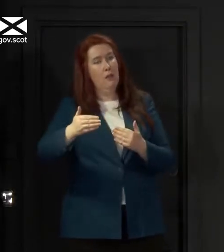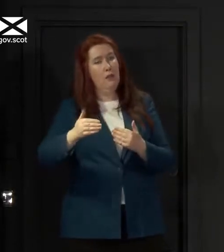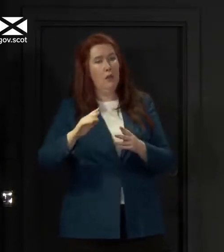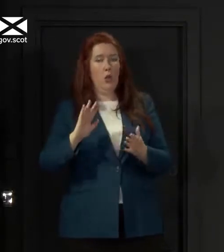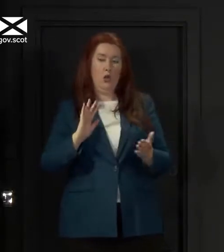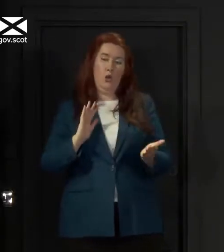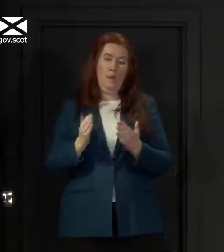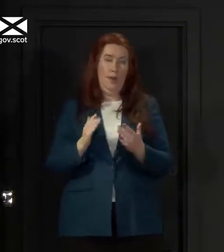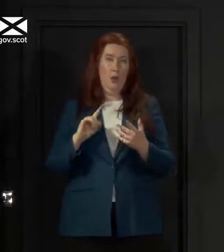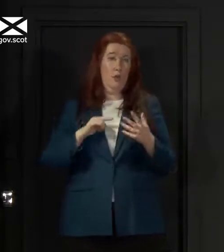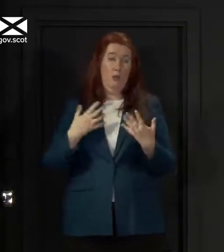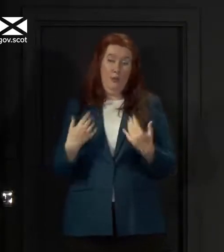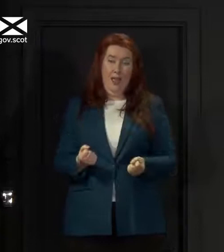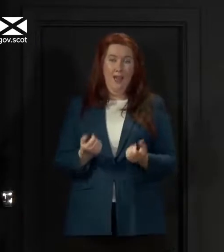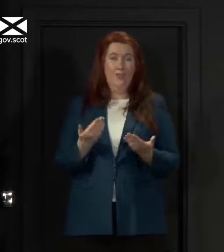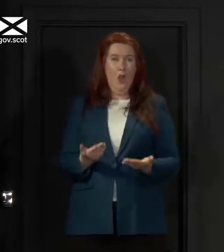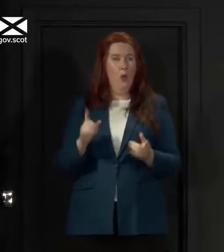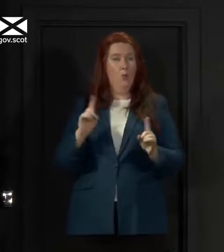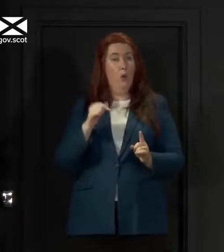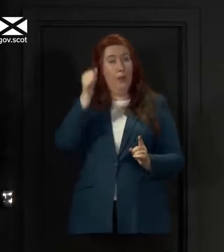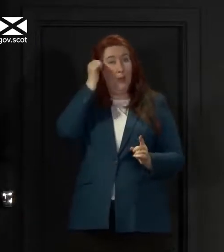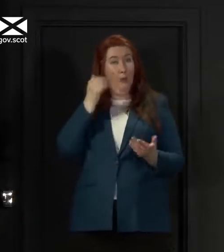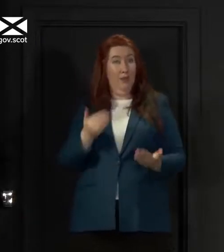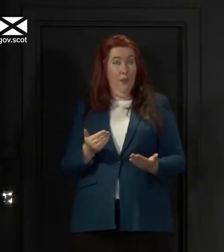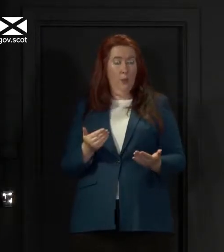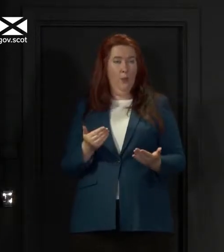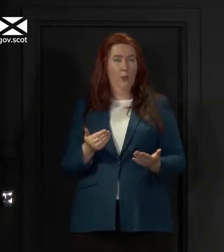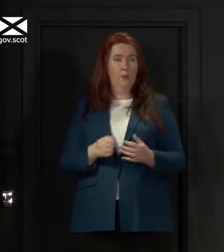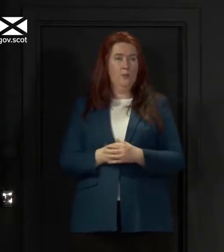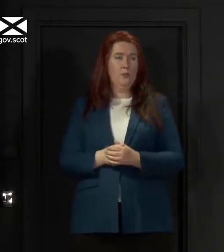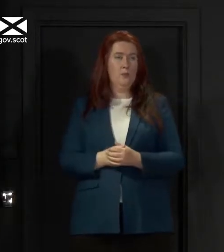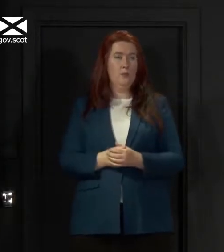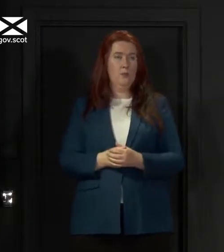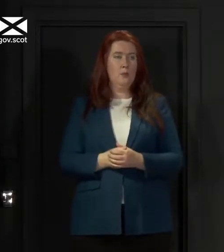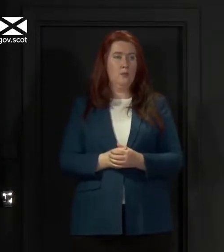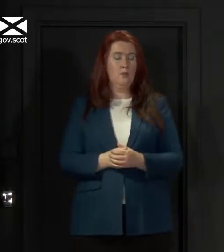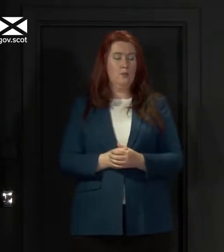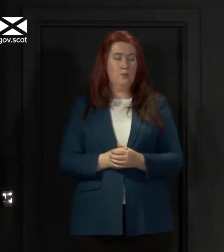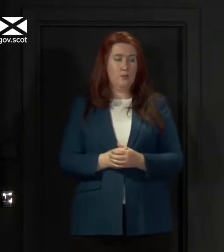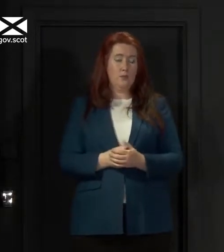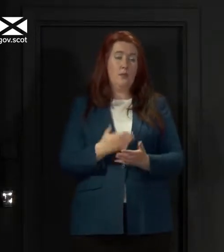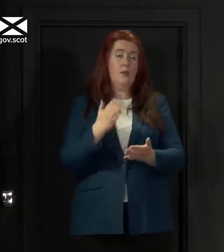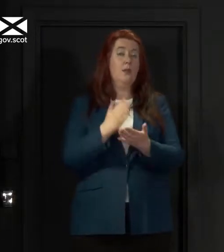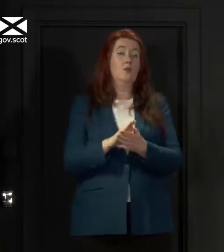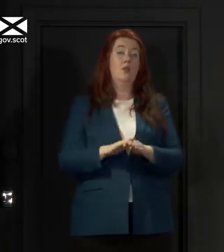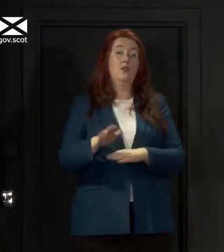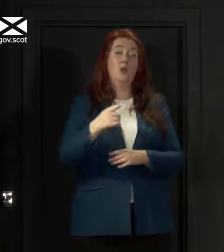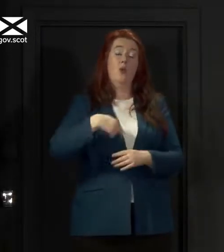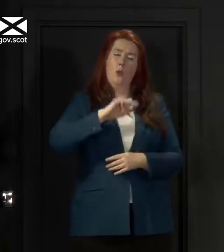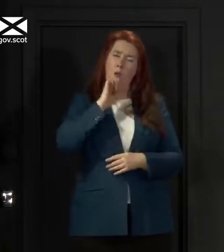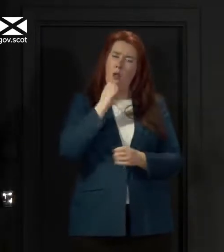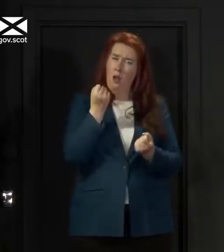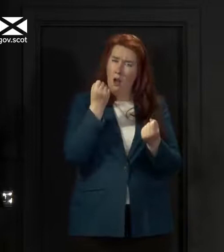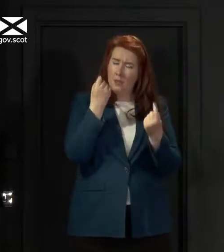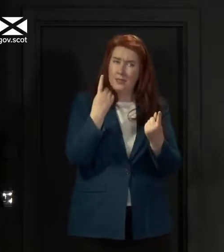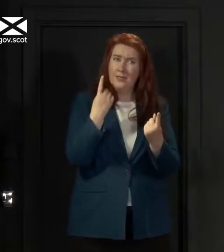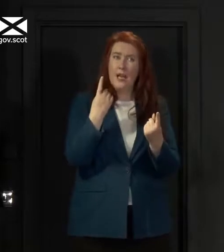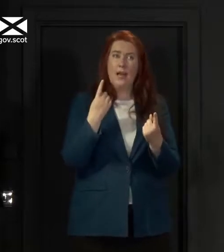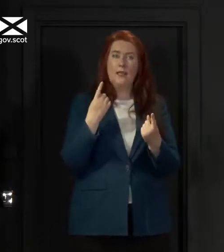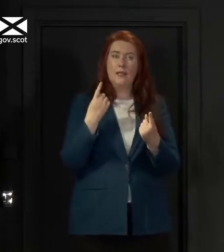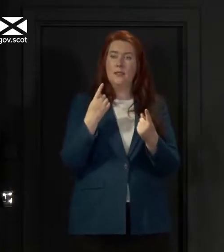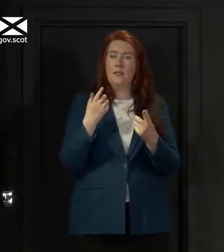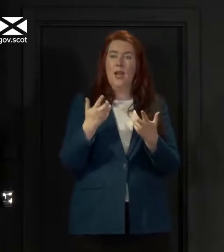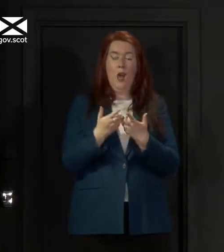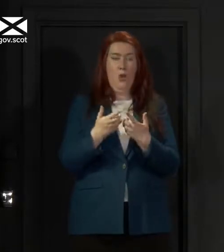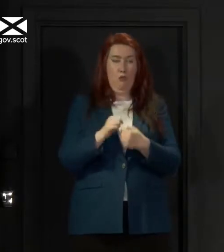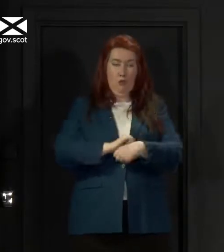what was to hand at the time and we will not only understand how all of the journey of